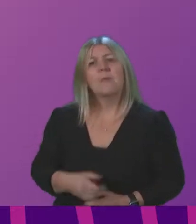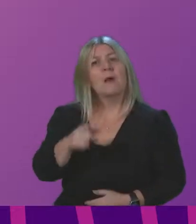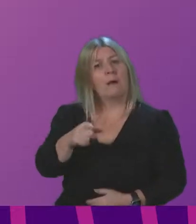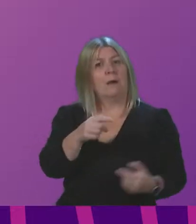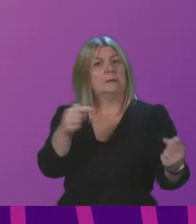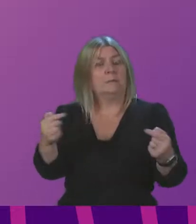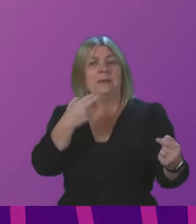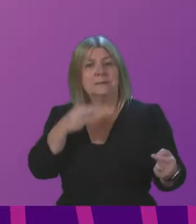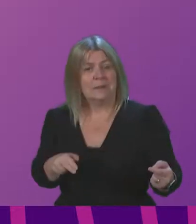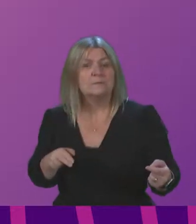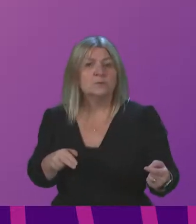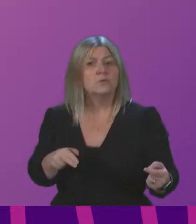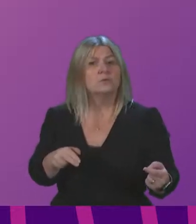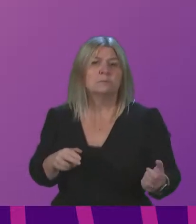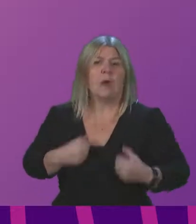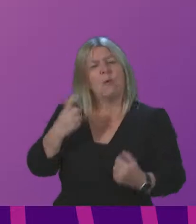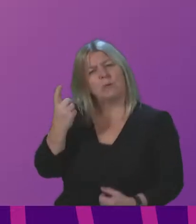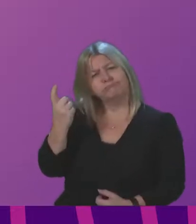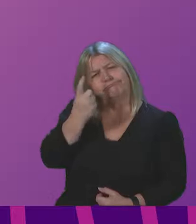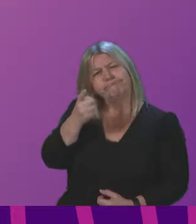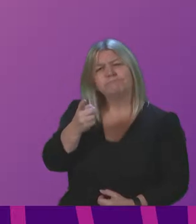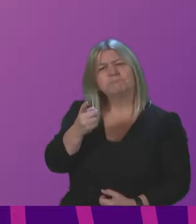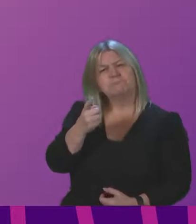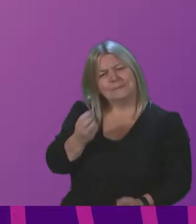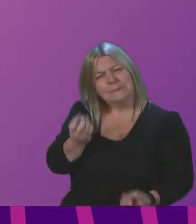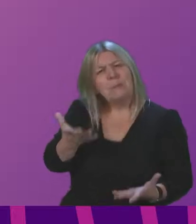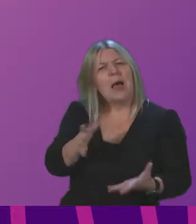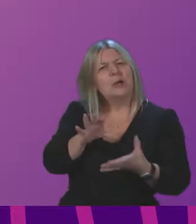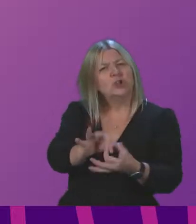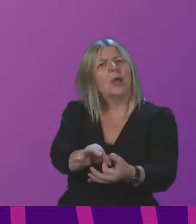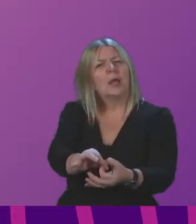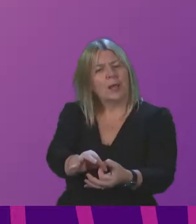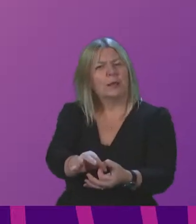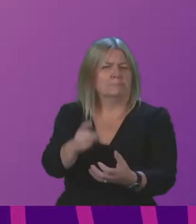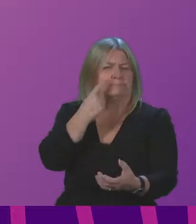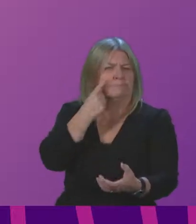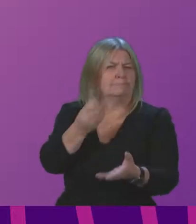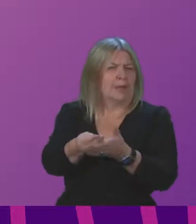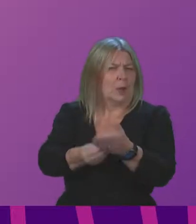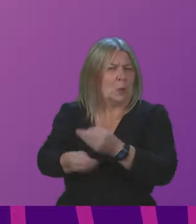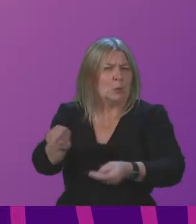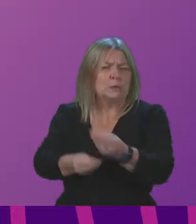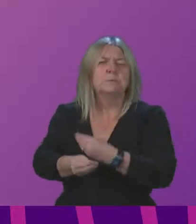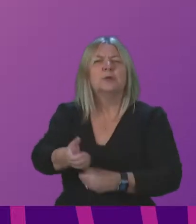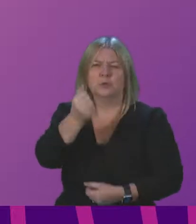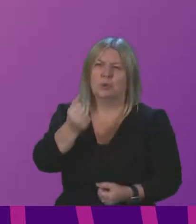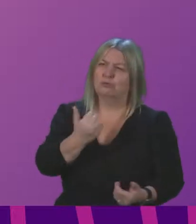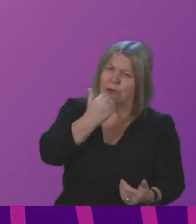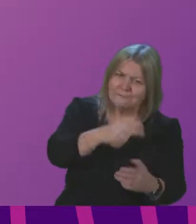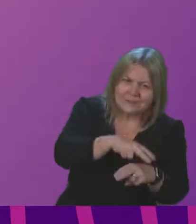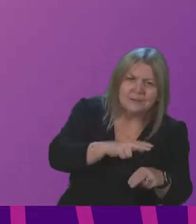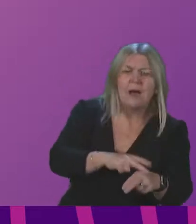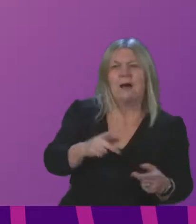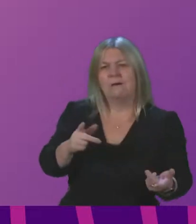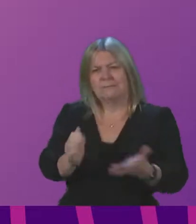inquiry into supply chains illustrates the pressures in our economy. We have identified the pressures of labour shortages and skills shortages,